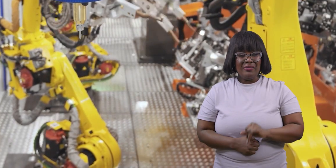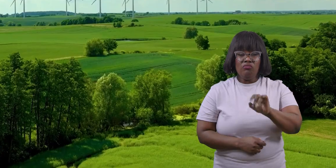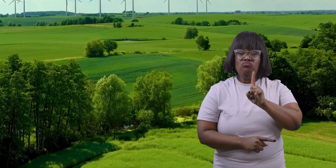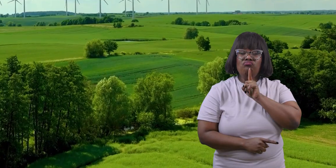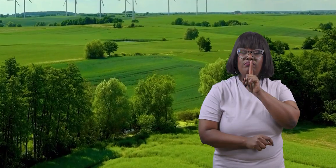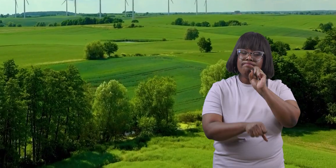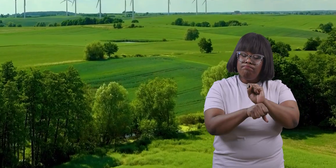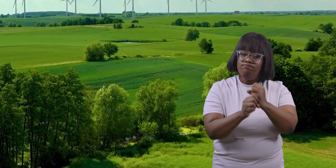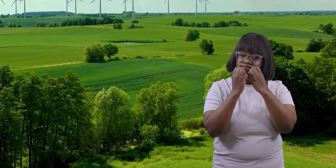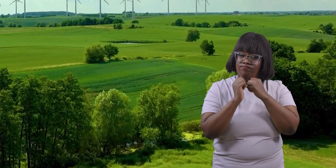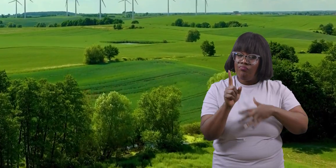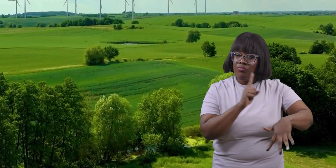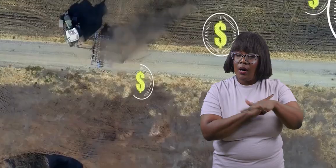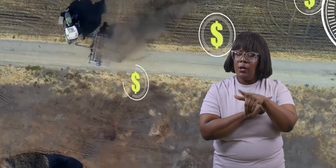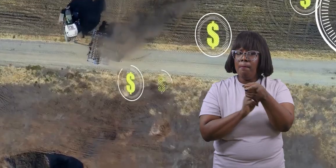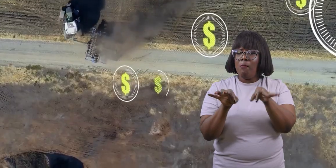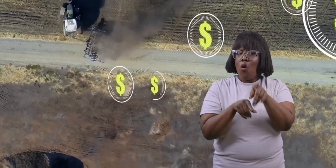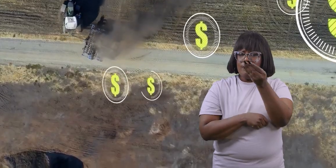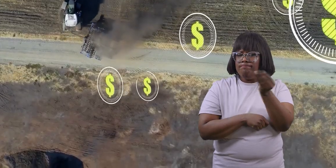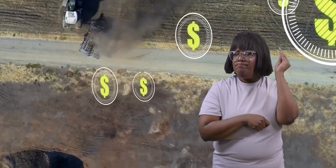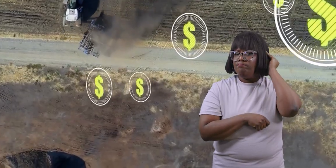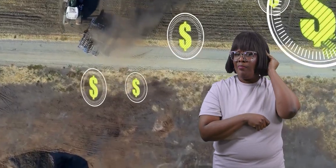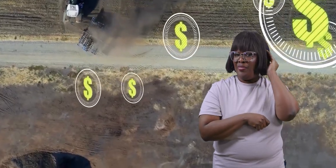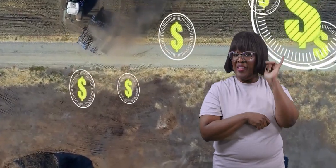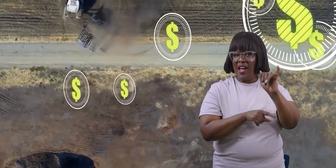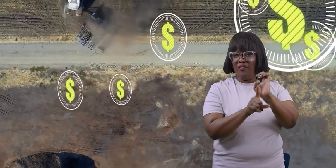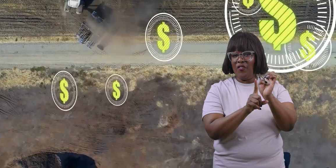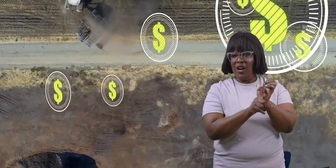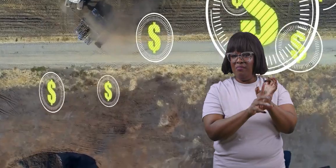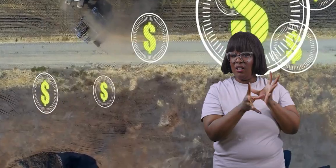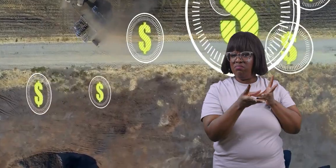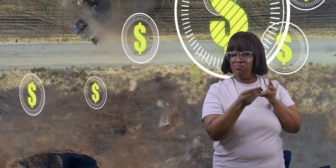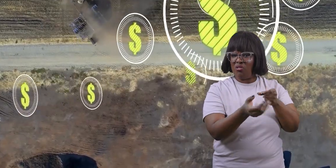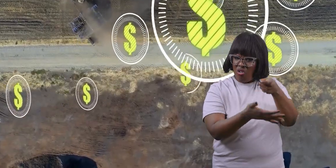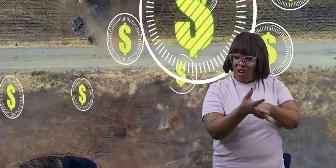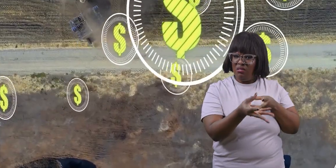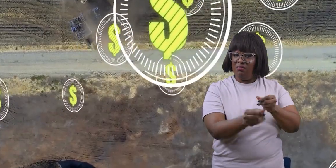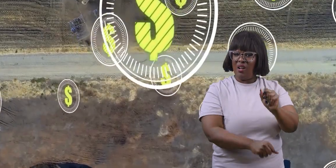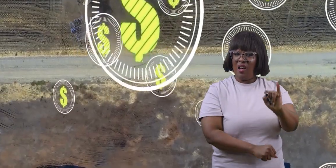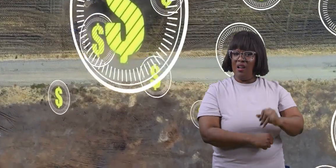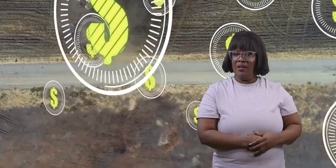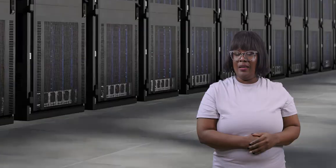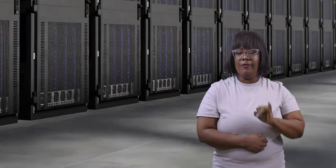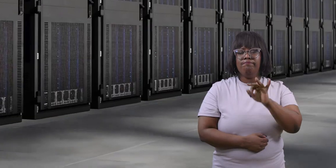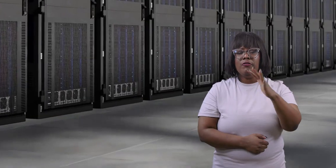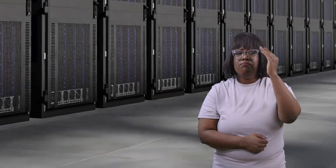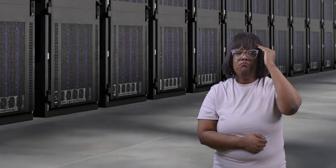If you care about the environment, you should be aware that there is a huge environmental cost to AI. If you are familiar